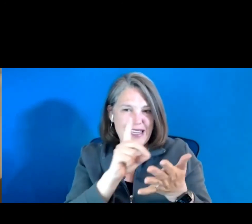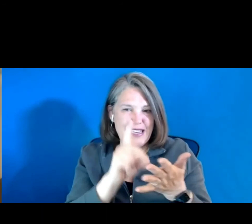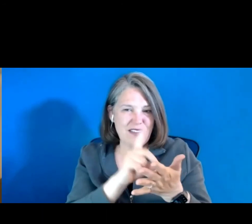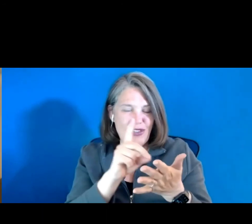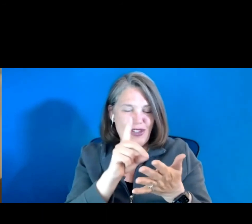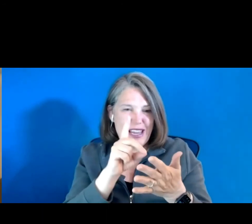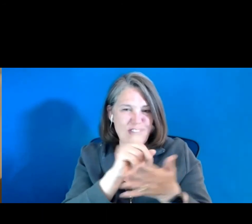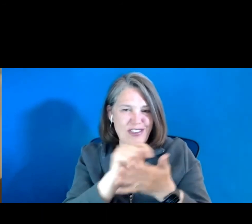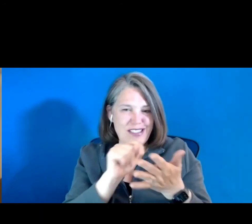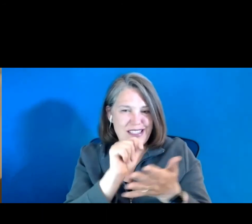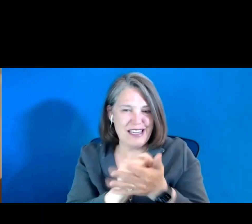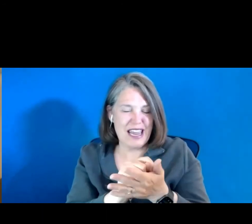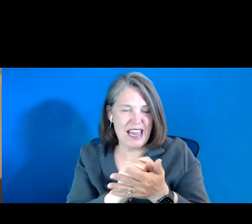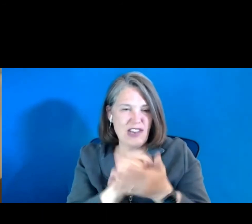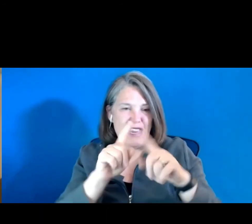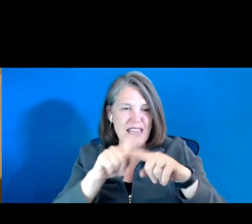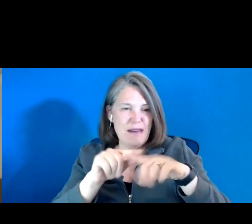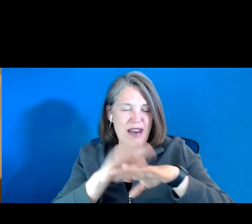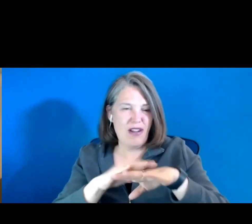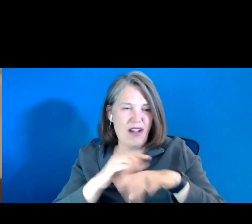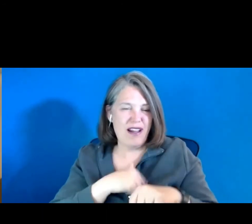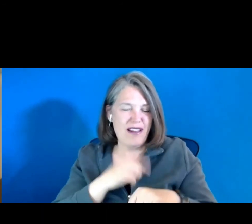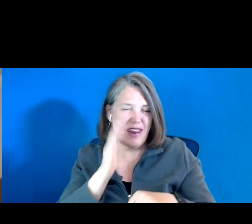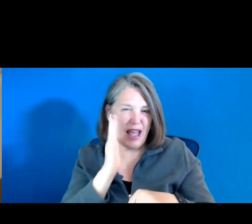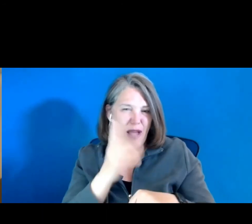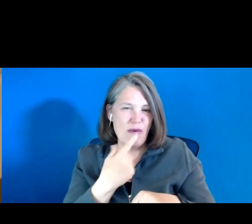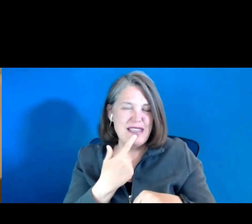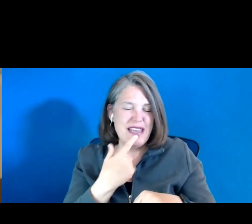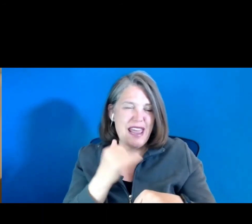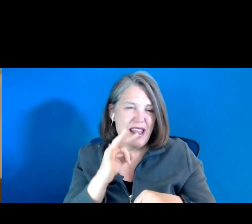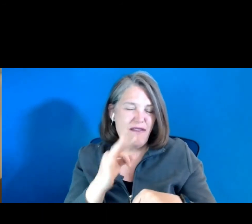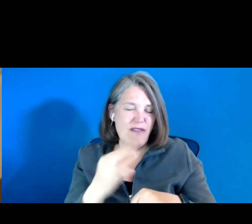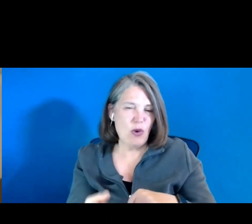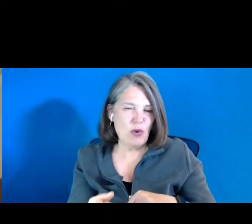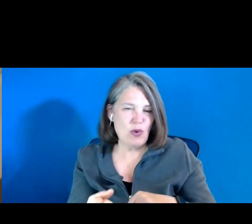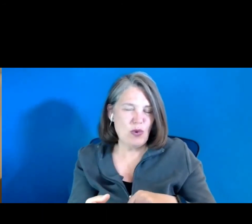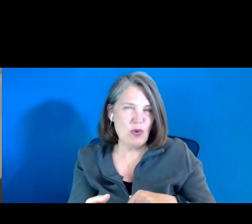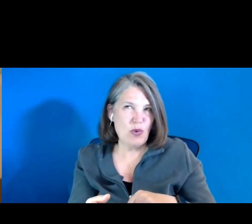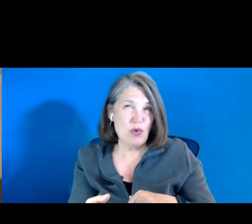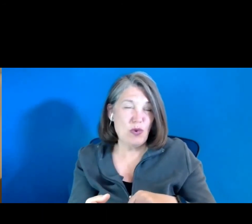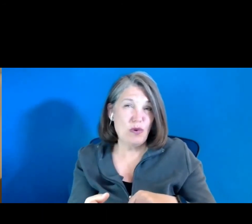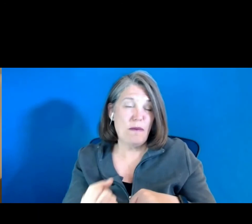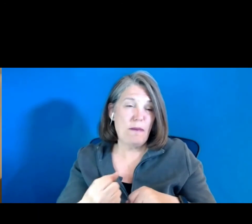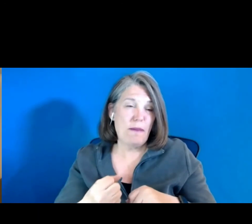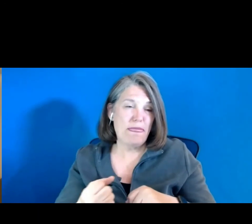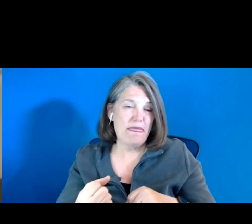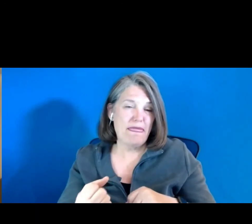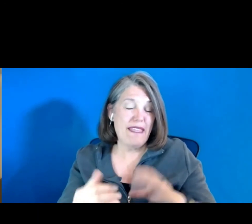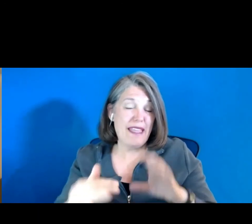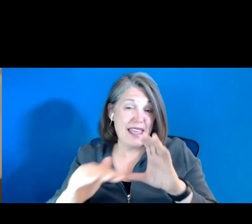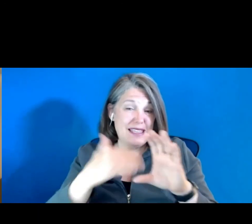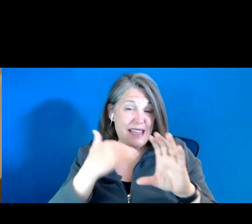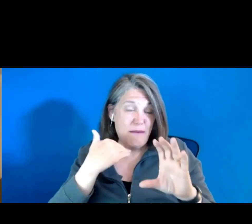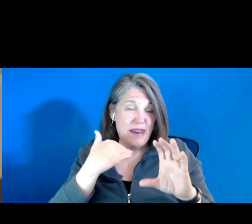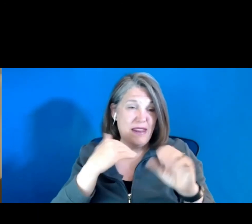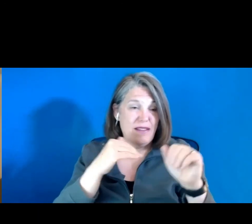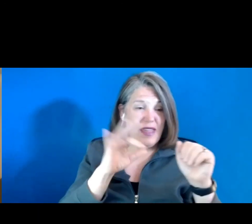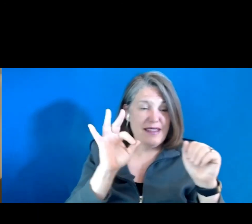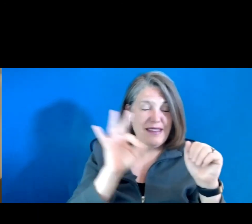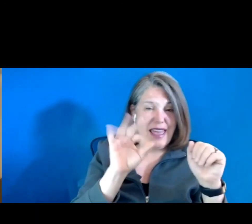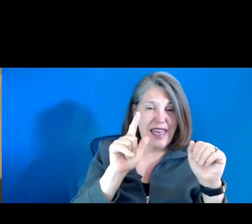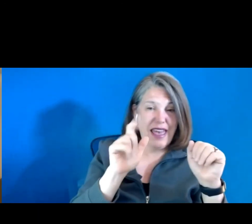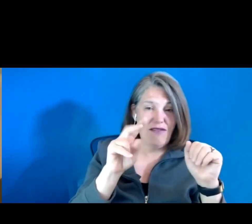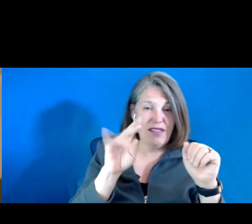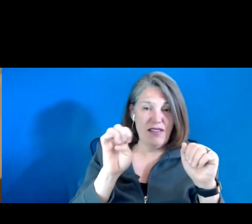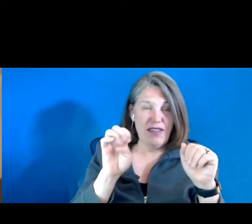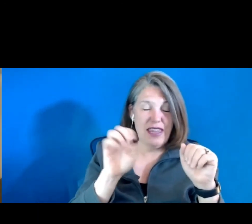depending upon, and I'm going to say, um, if you'd send me, um, an email, which is F Levine